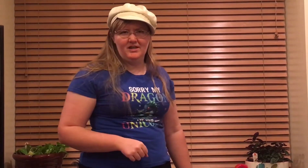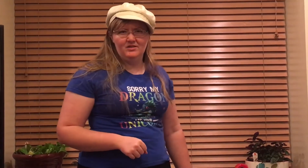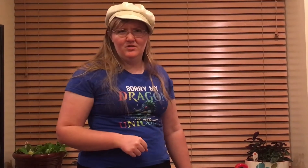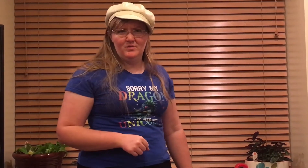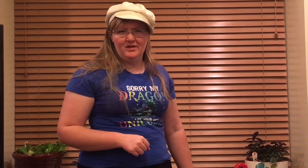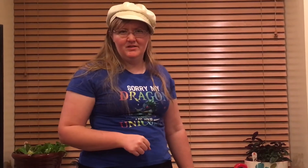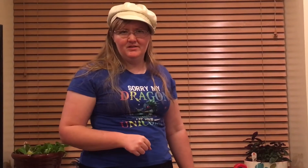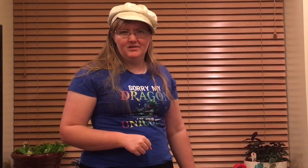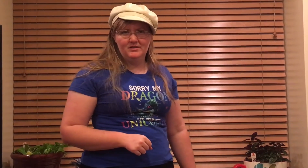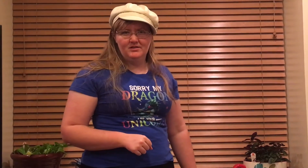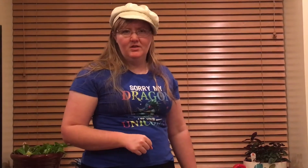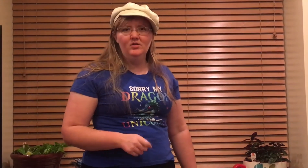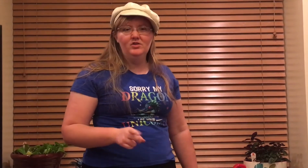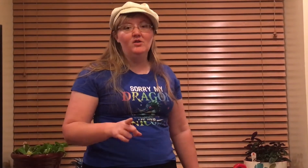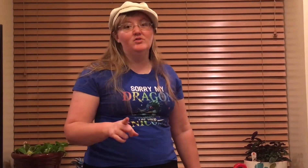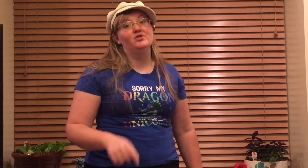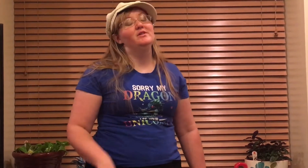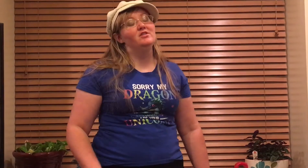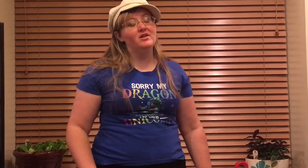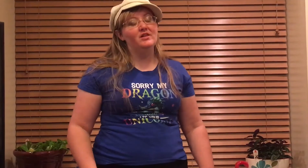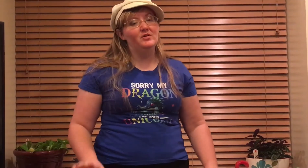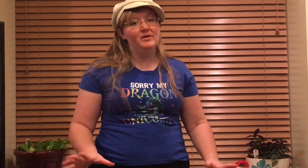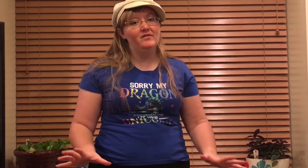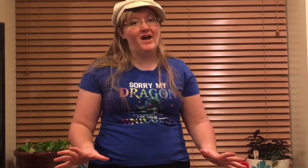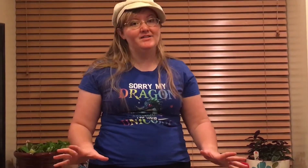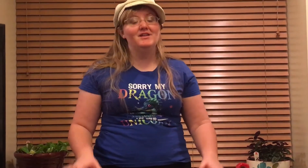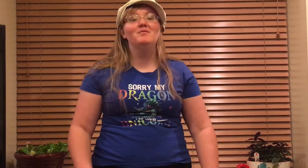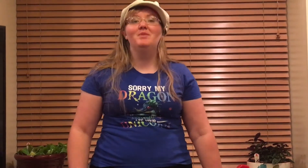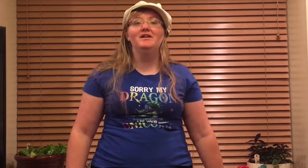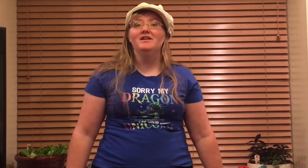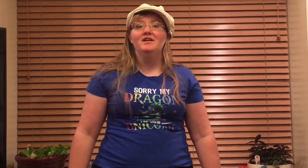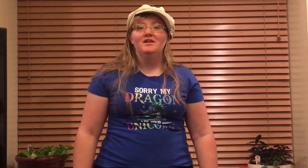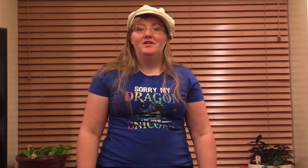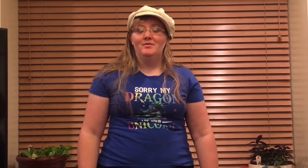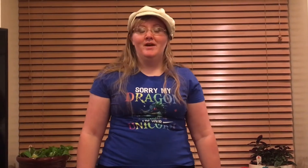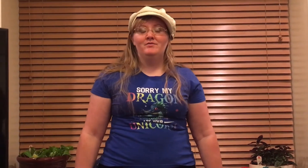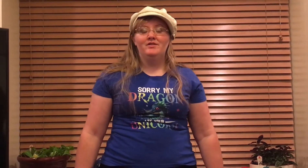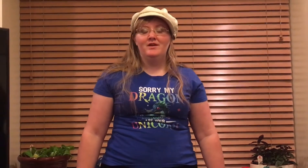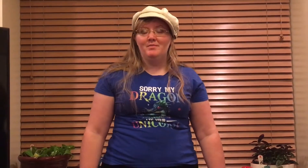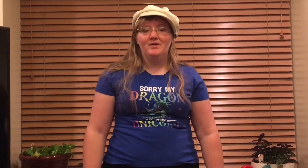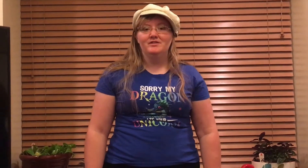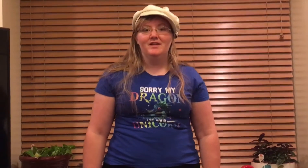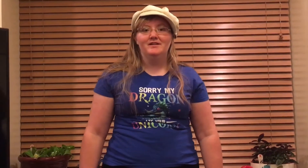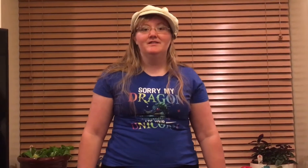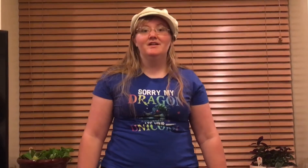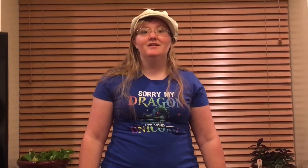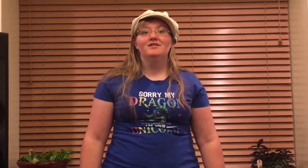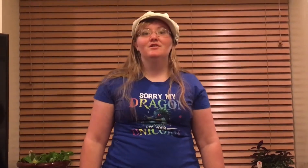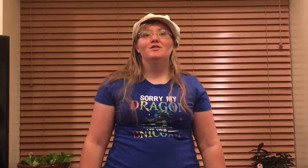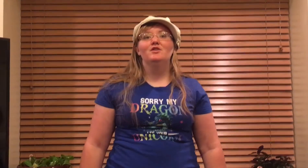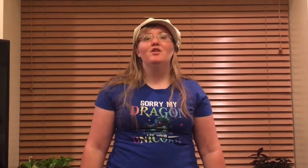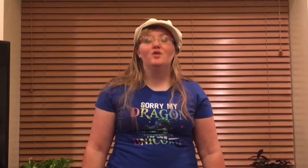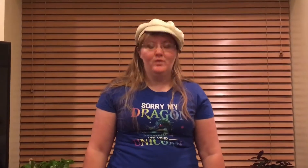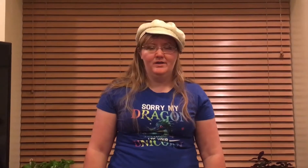it to me? Who told you? It took a little bit of asking. But the man with the net bowed his head and said, The queen.